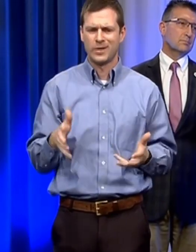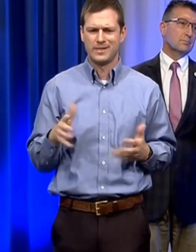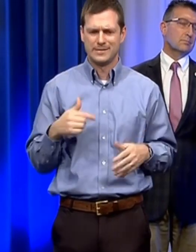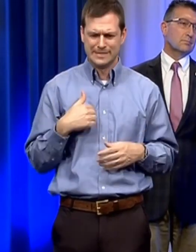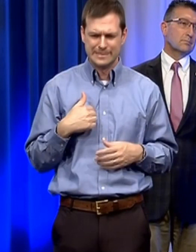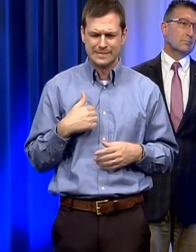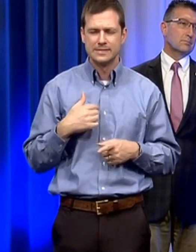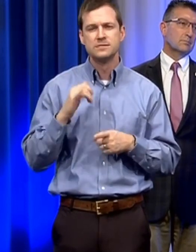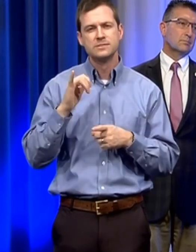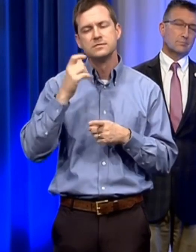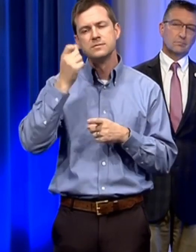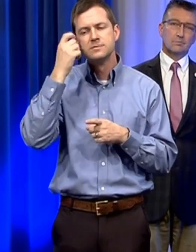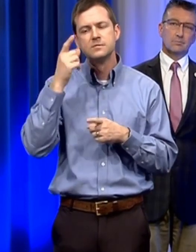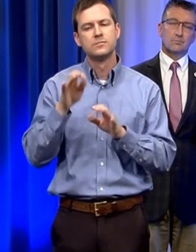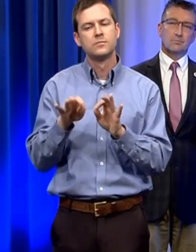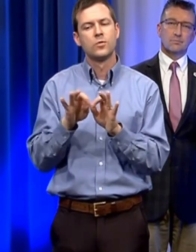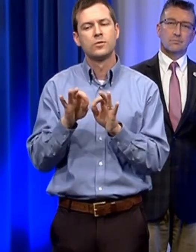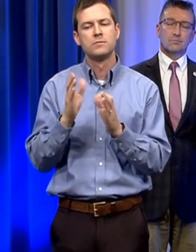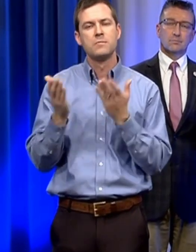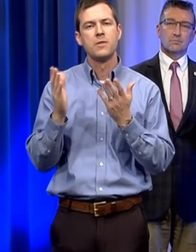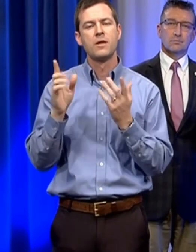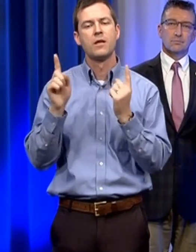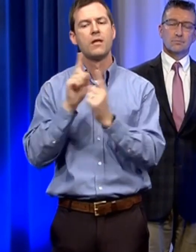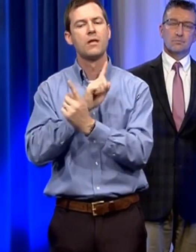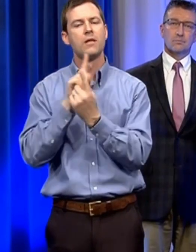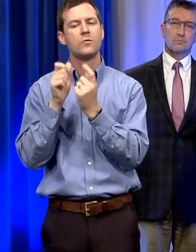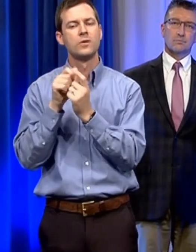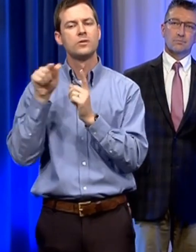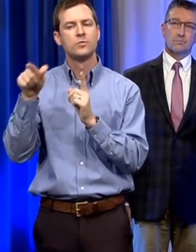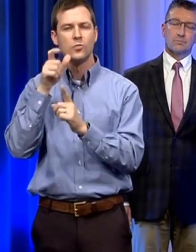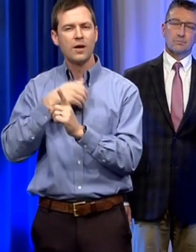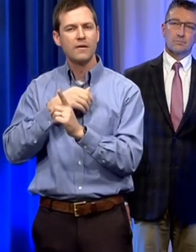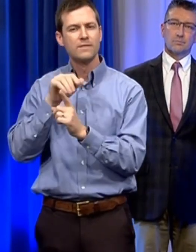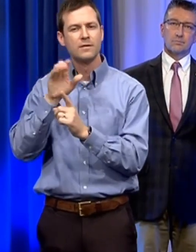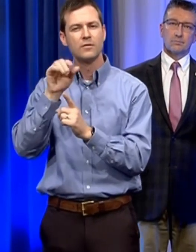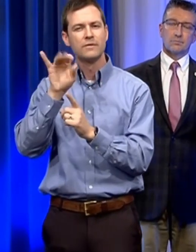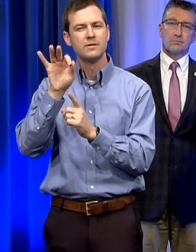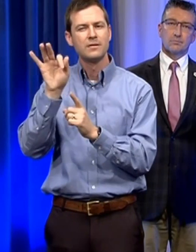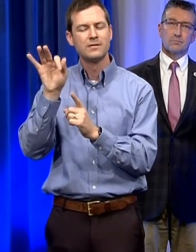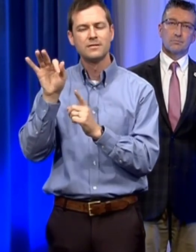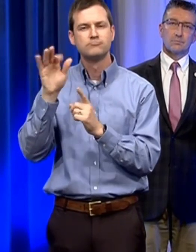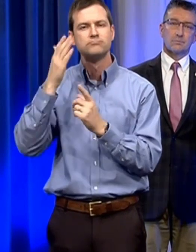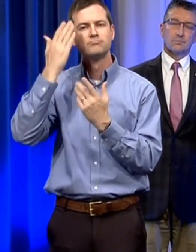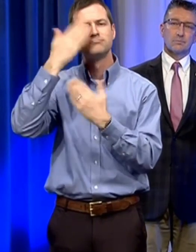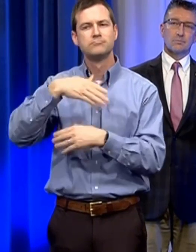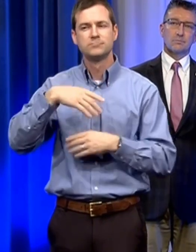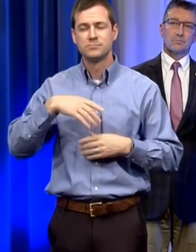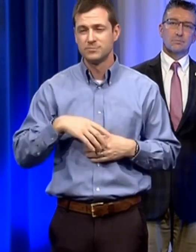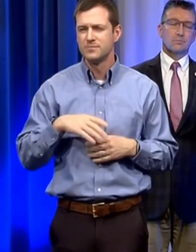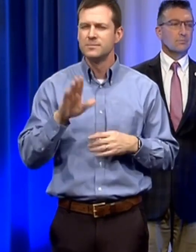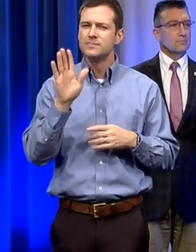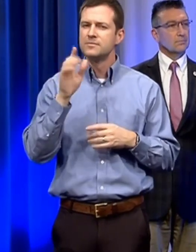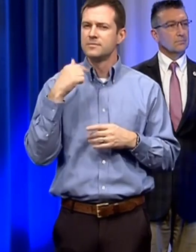exposed to someone with an illness without even realizing it the guidance that we gave yesterday was a recommendation to avoid mass